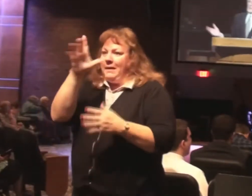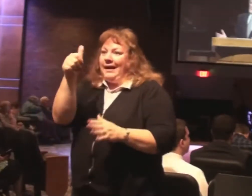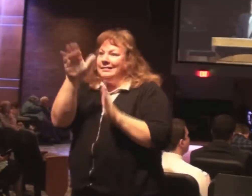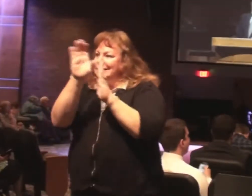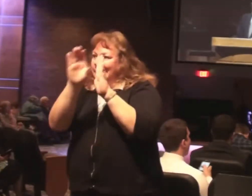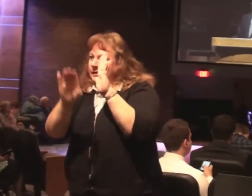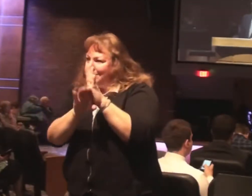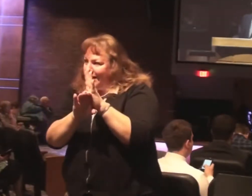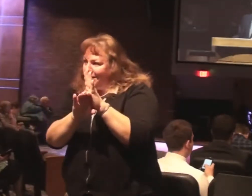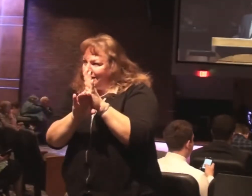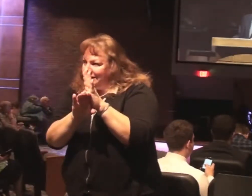Commandments,